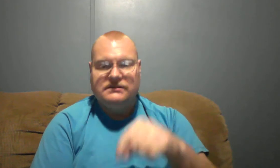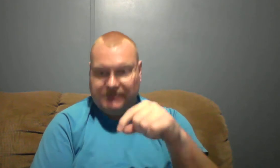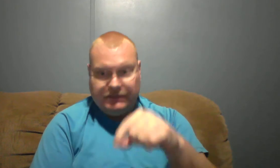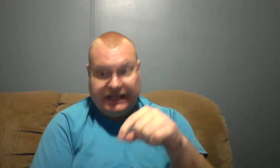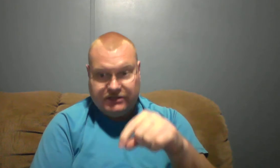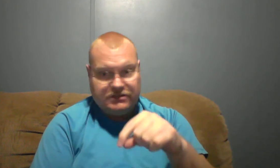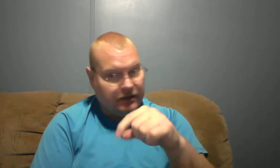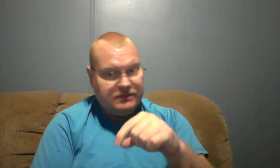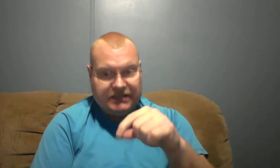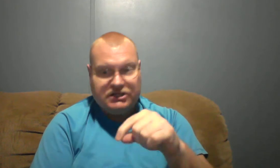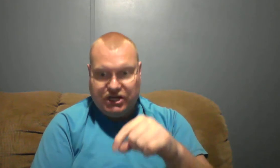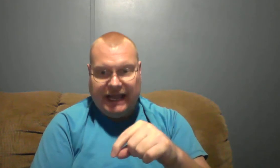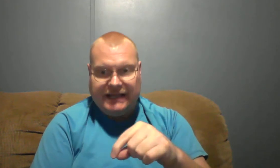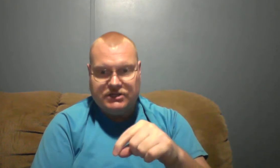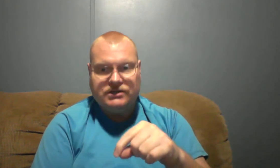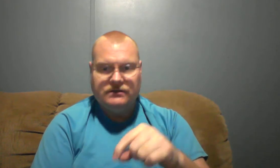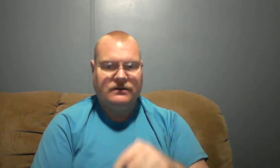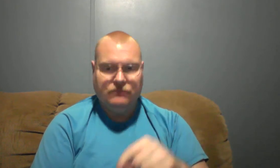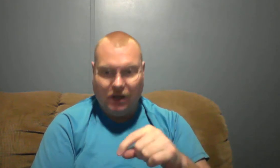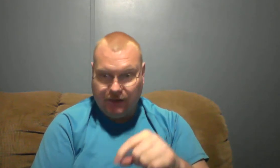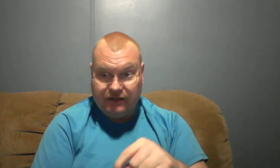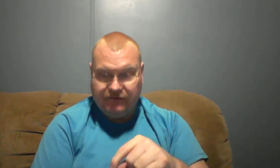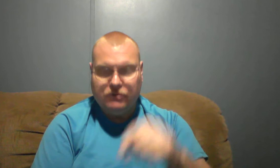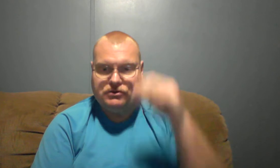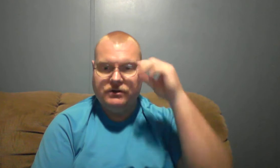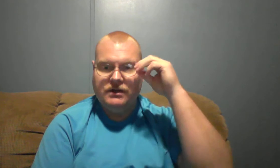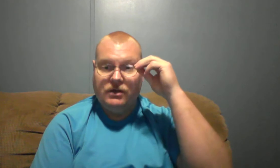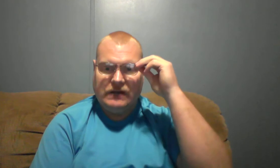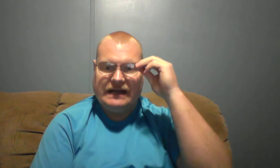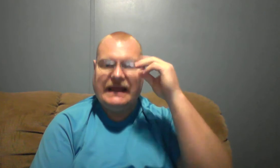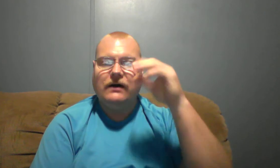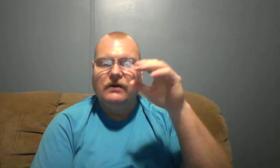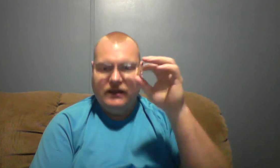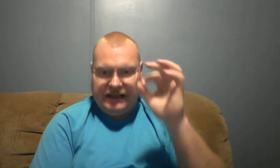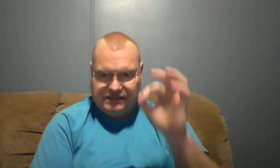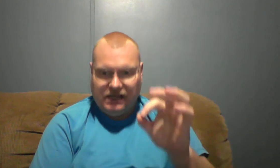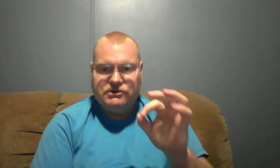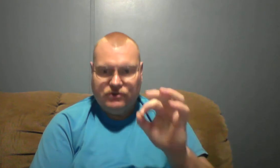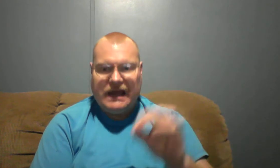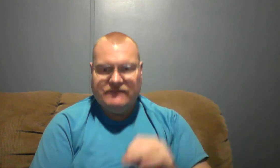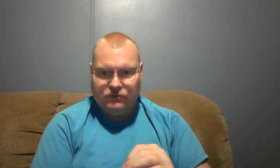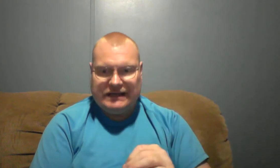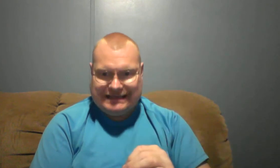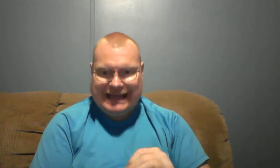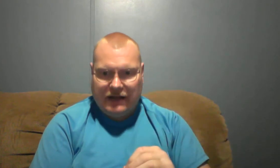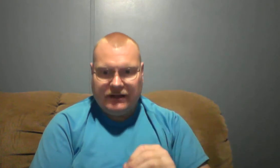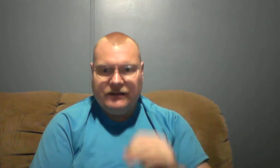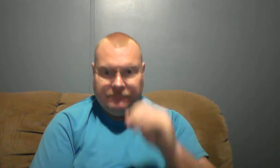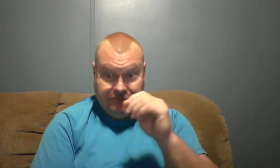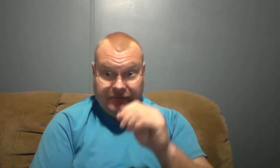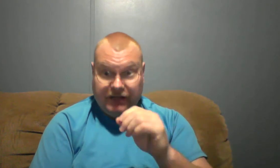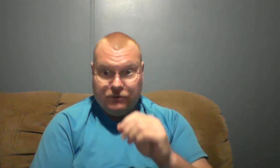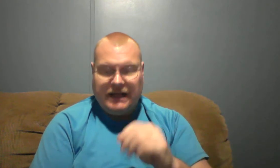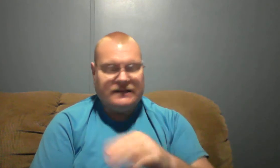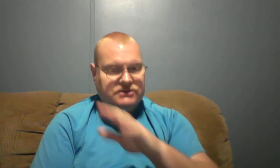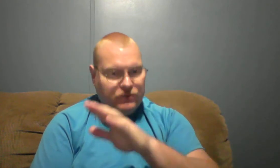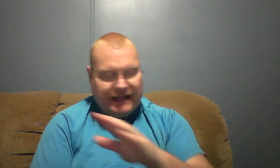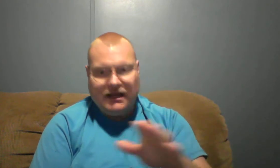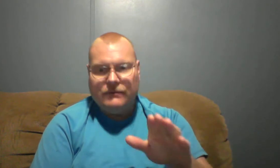subject, subject to change, probably in the future, right now, as long as you have it written down in your bylaws, you cannot be